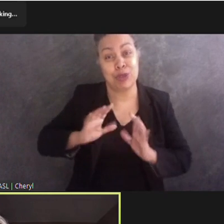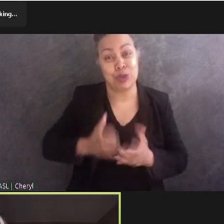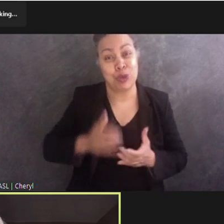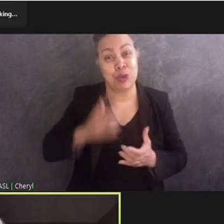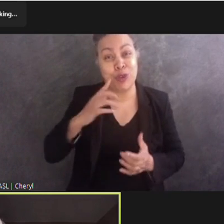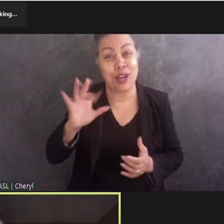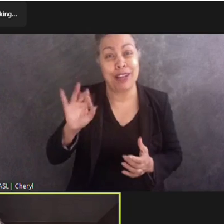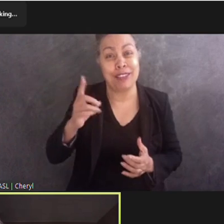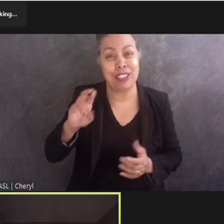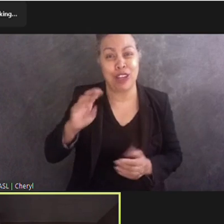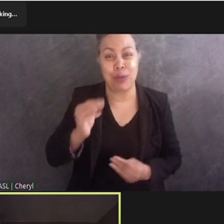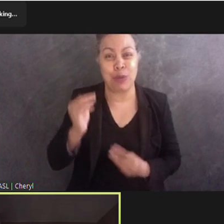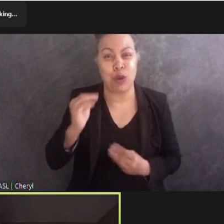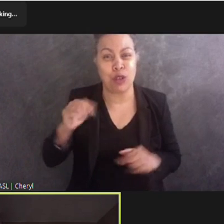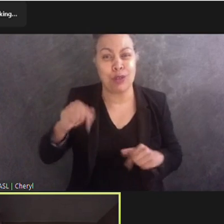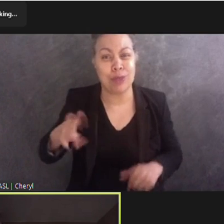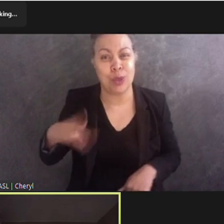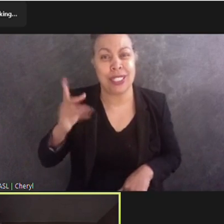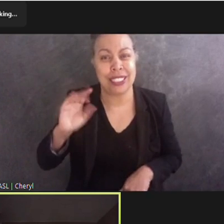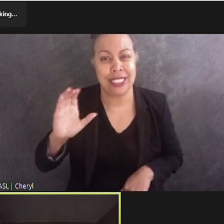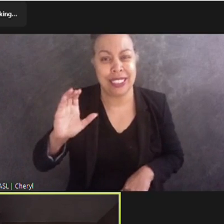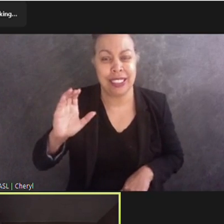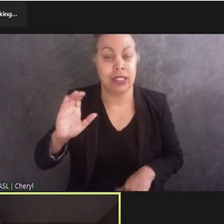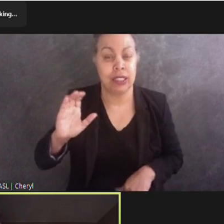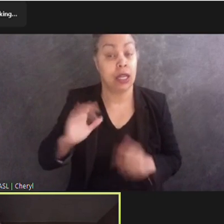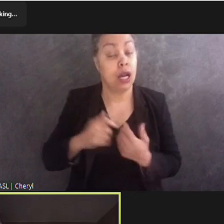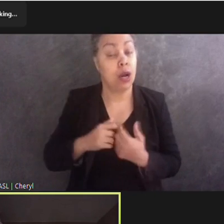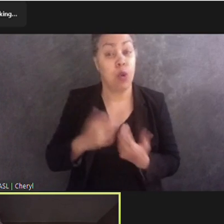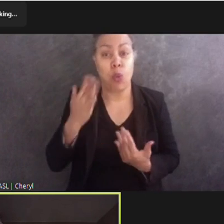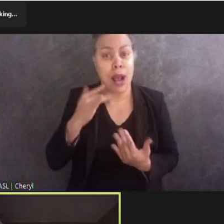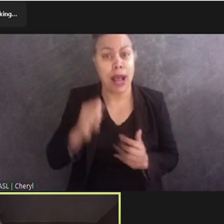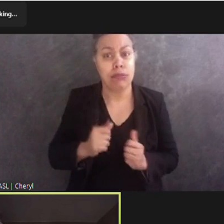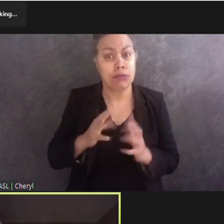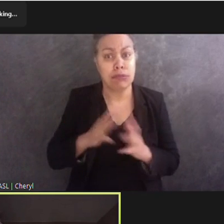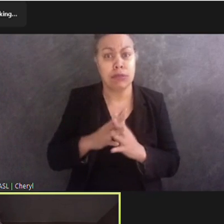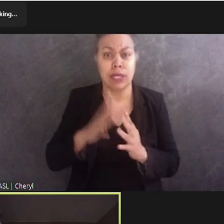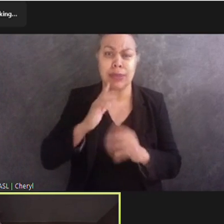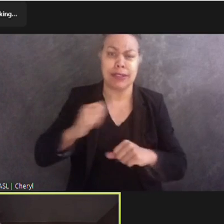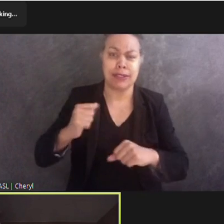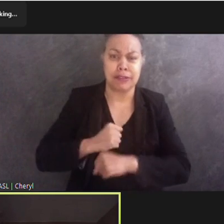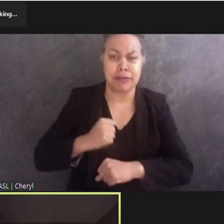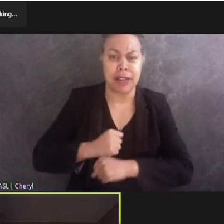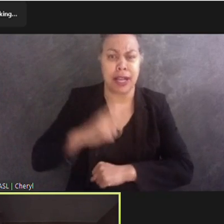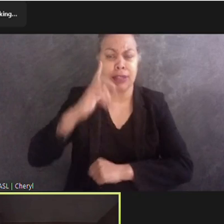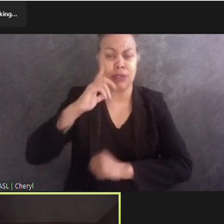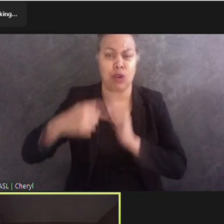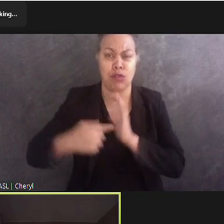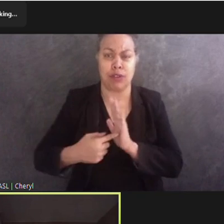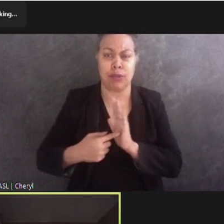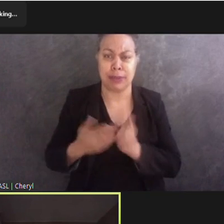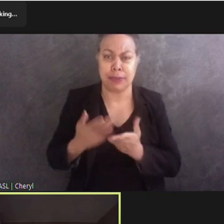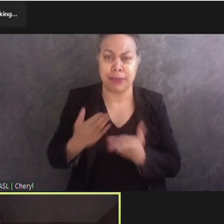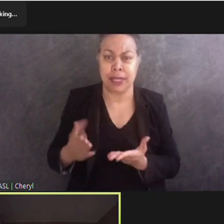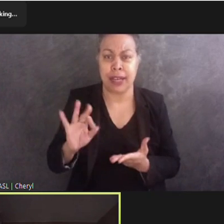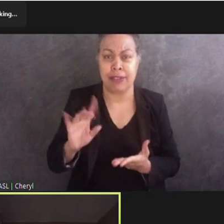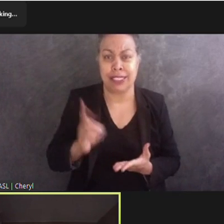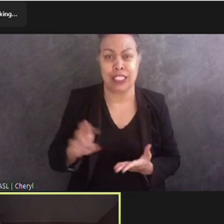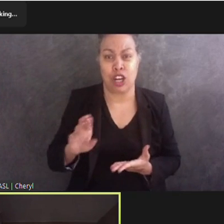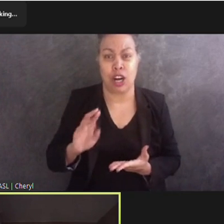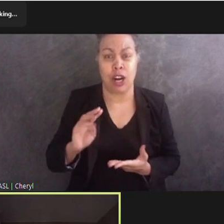Born out of the fight for representation at the FDR memorial, we were established in 2019 to ensure